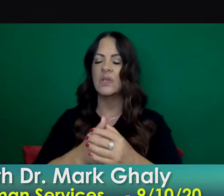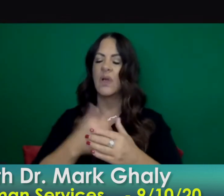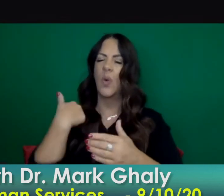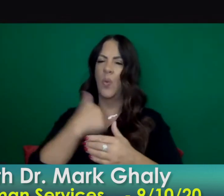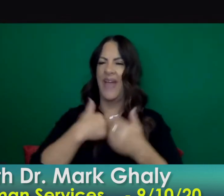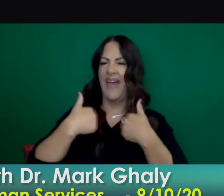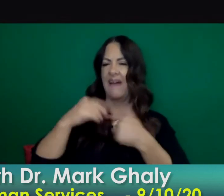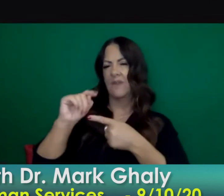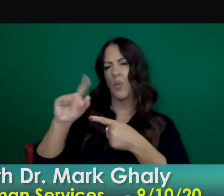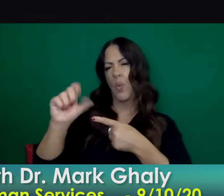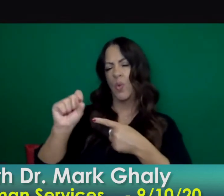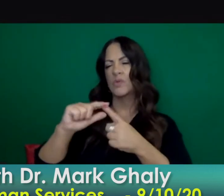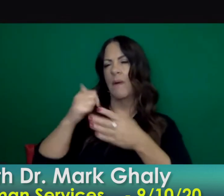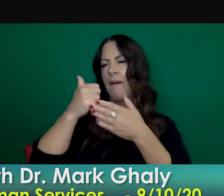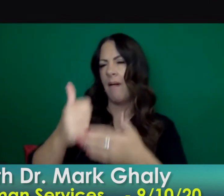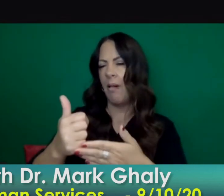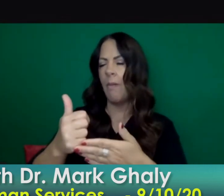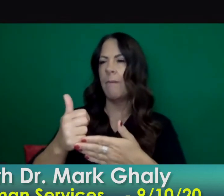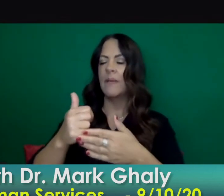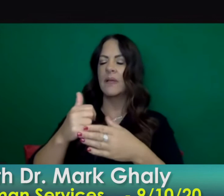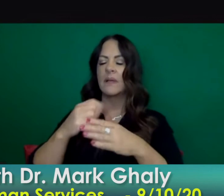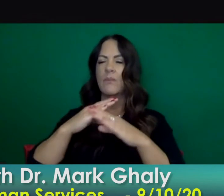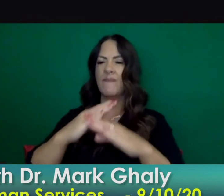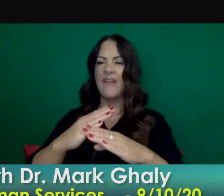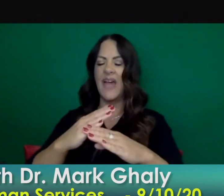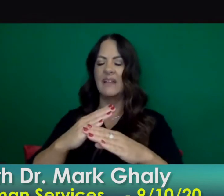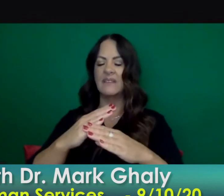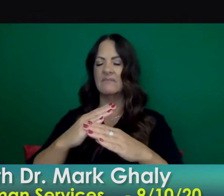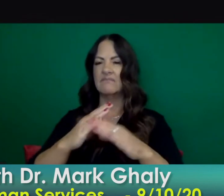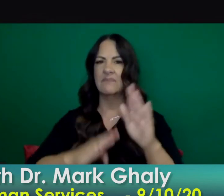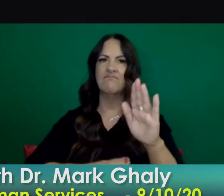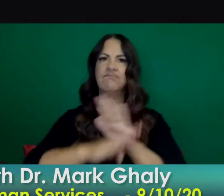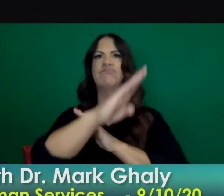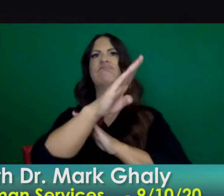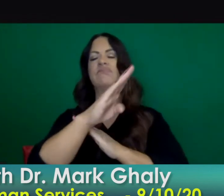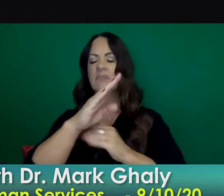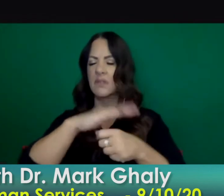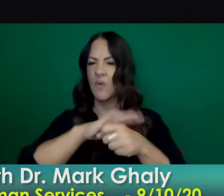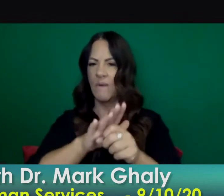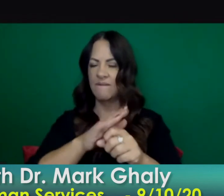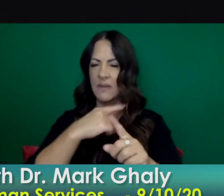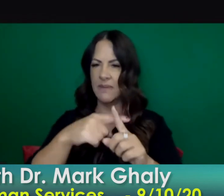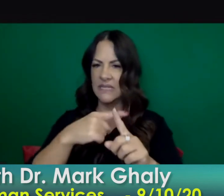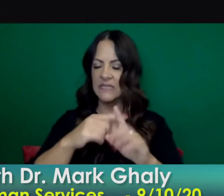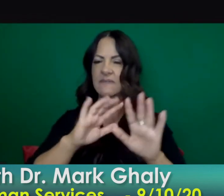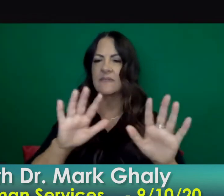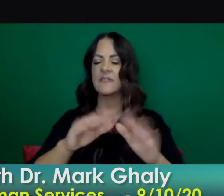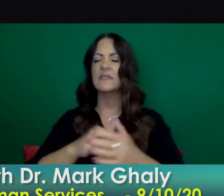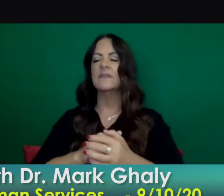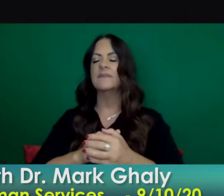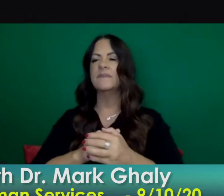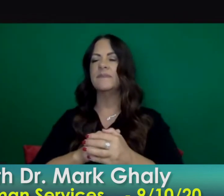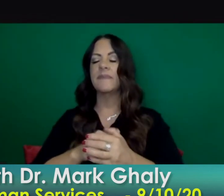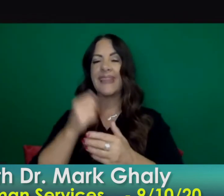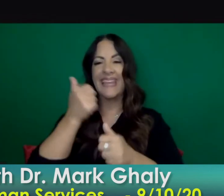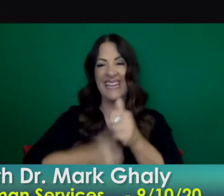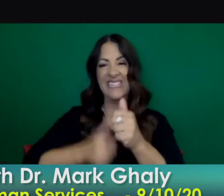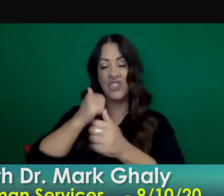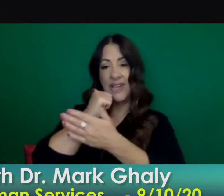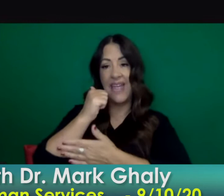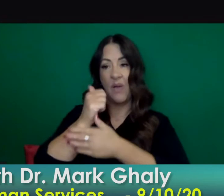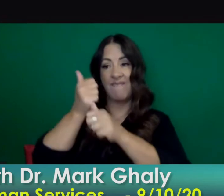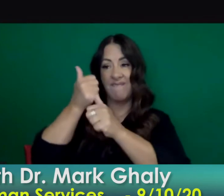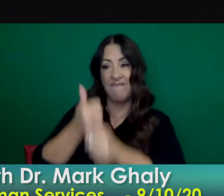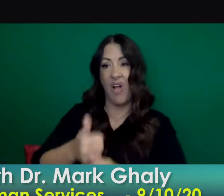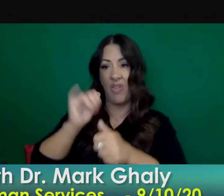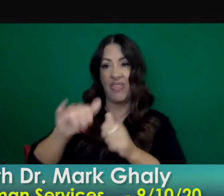to really prevent large spikes not just address them and as counties do that we hope especially